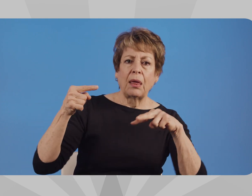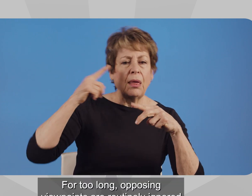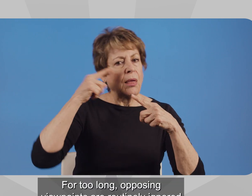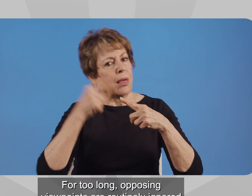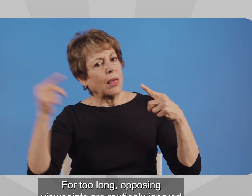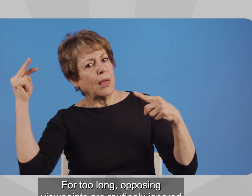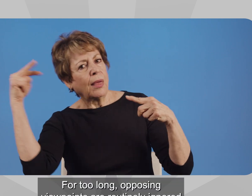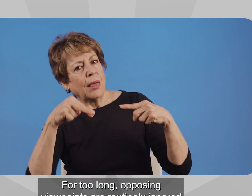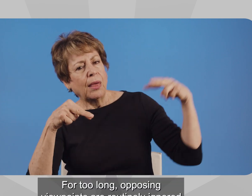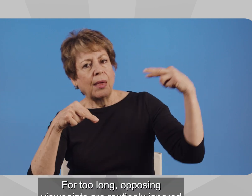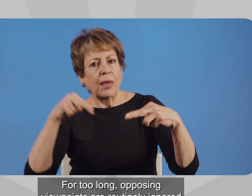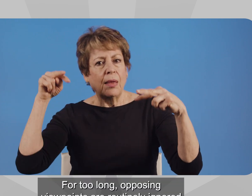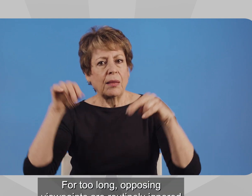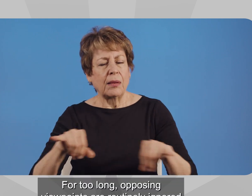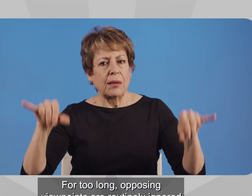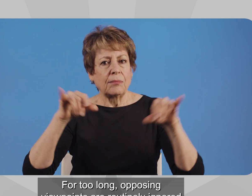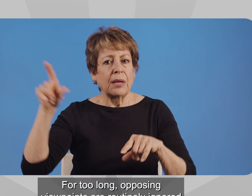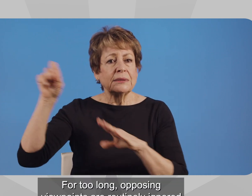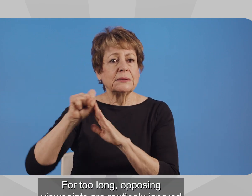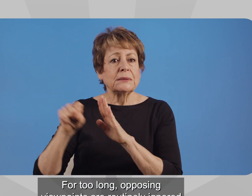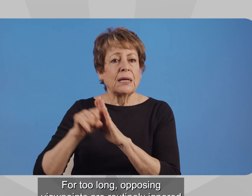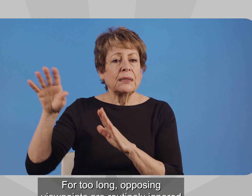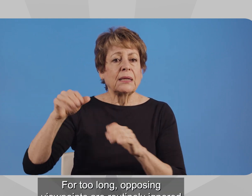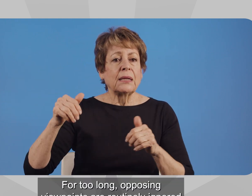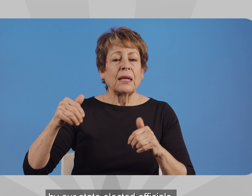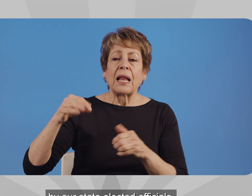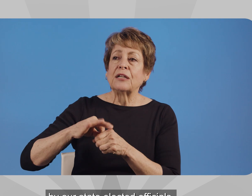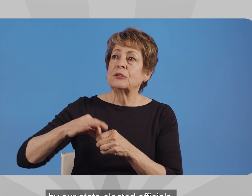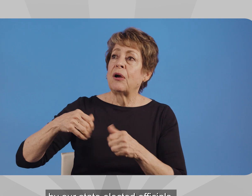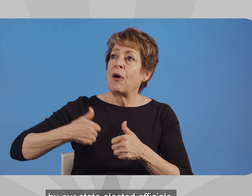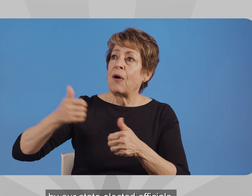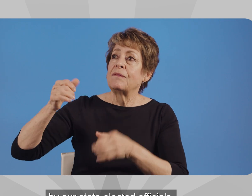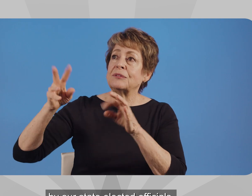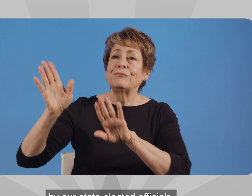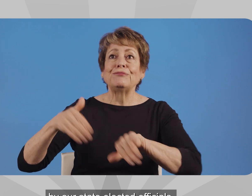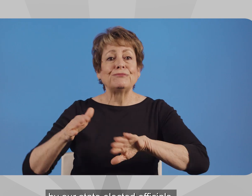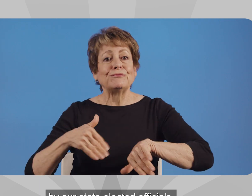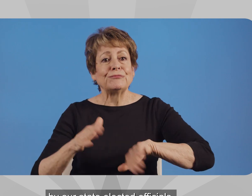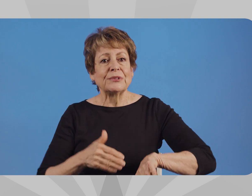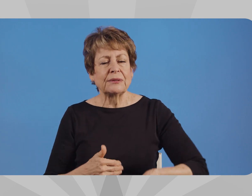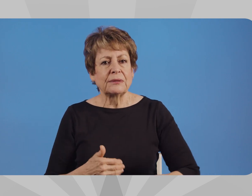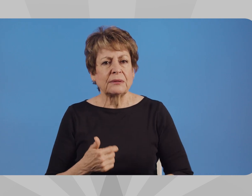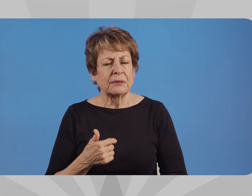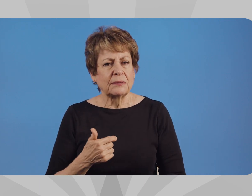For too long, opposing viewpoints are routinely ignored by our state elected officials.